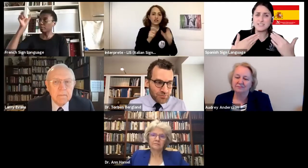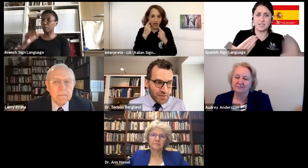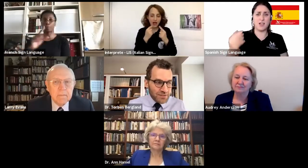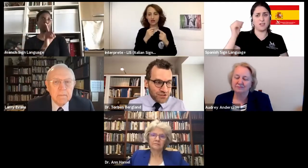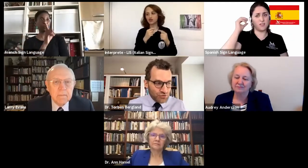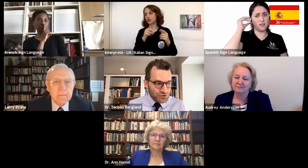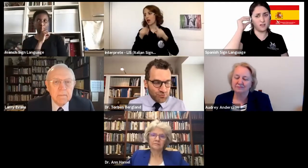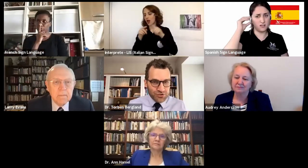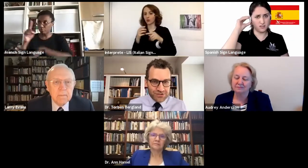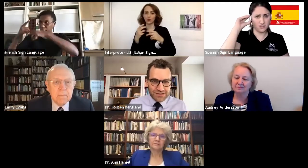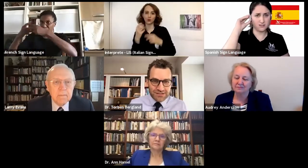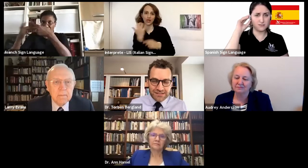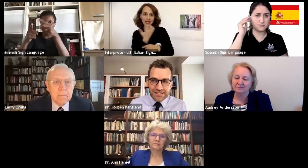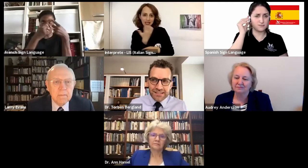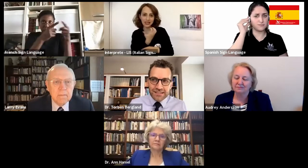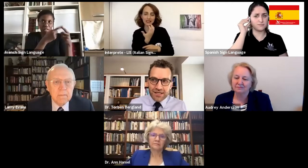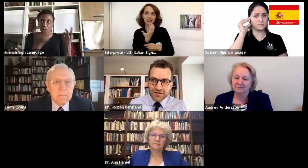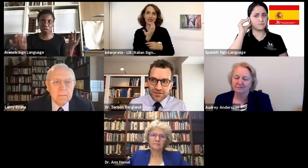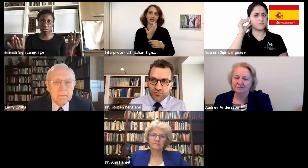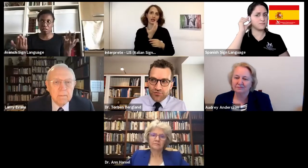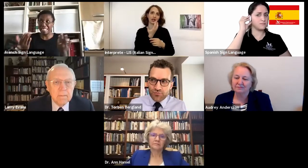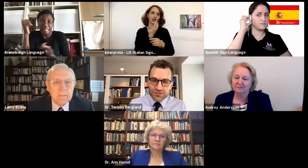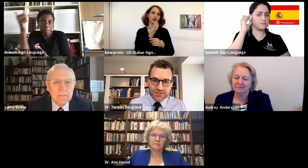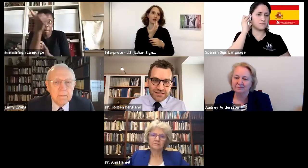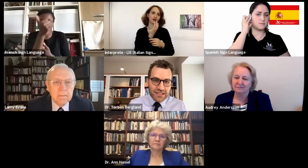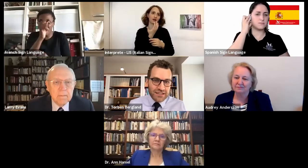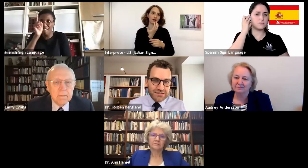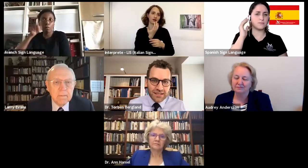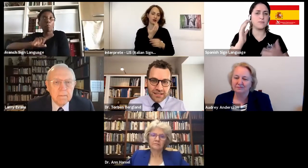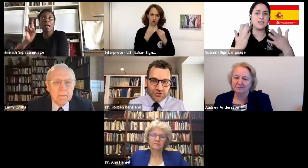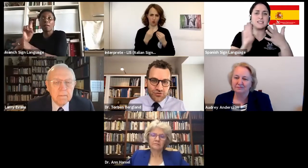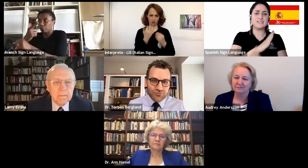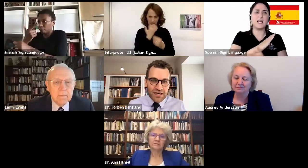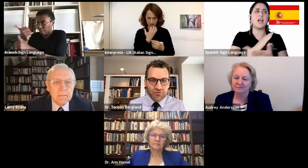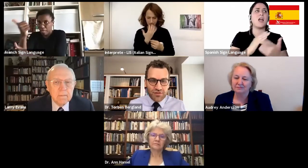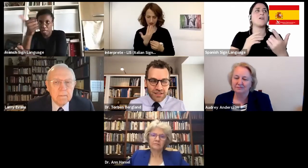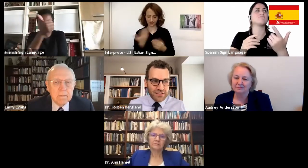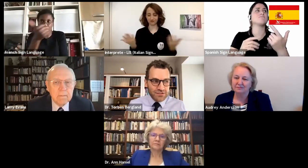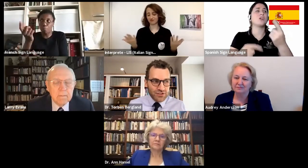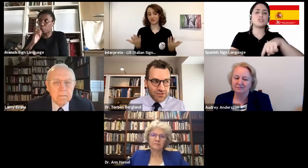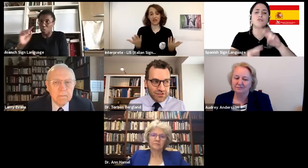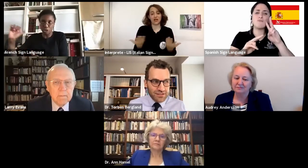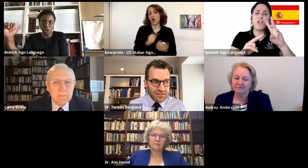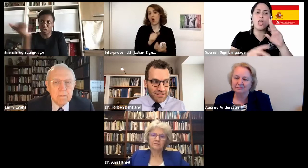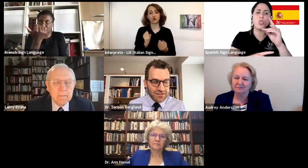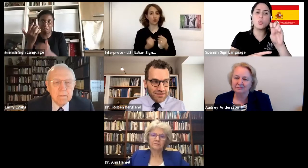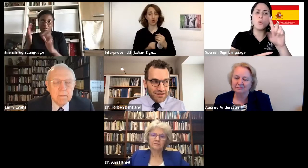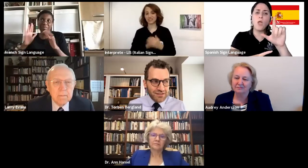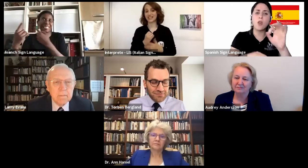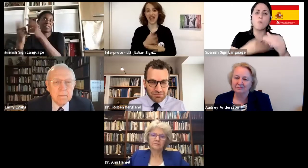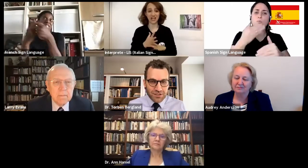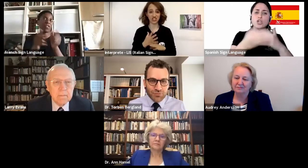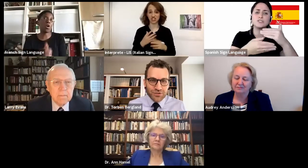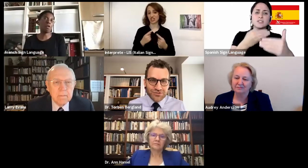like maybe sort of, we should more see like the grief process that like, it's, it's sort of everything is on, like,